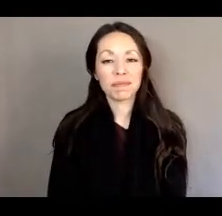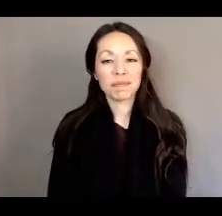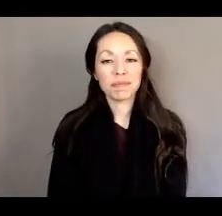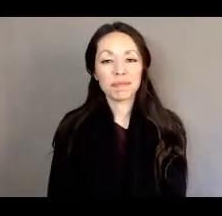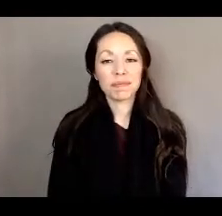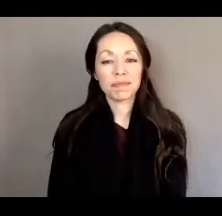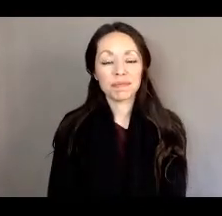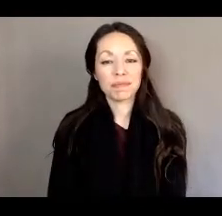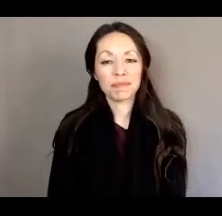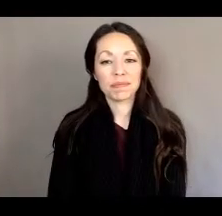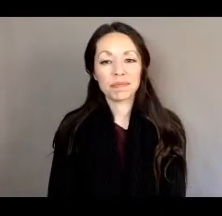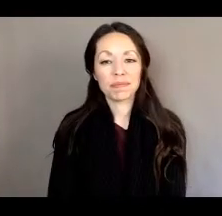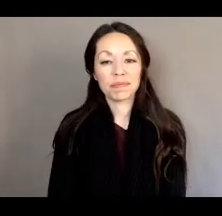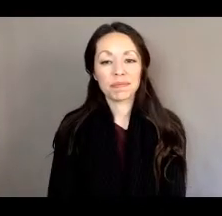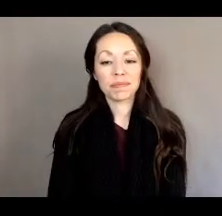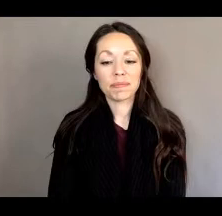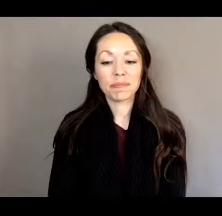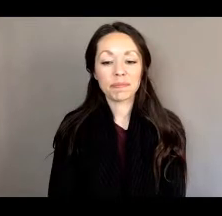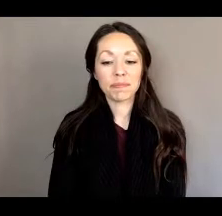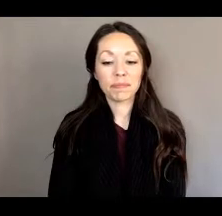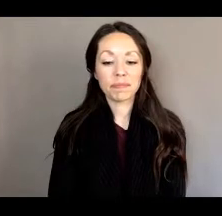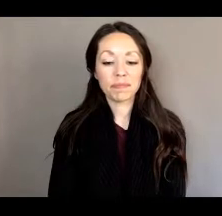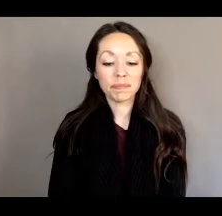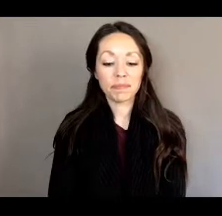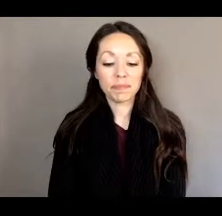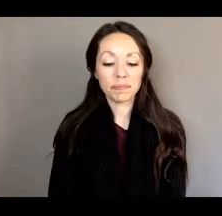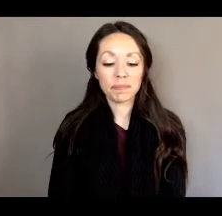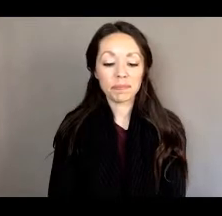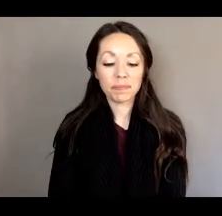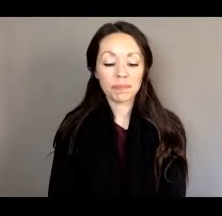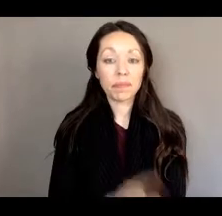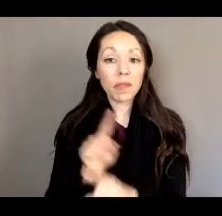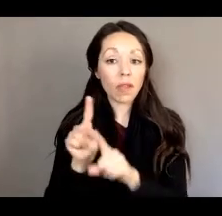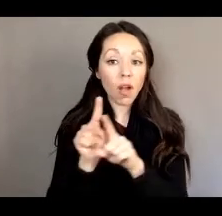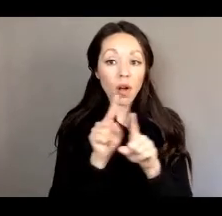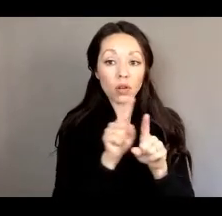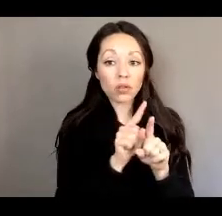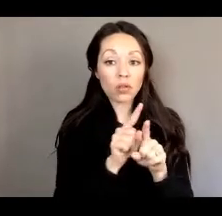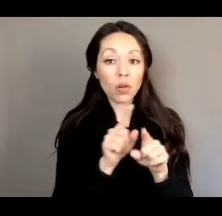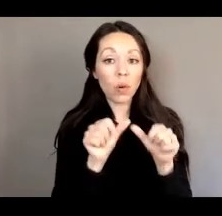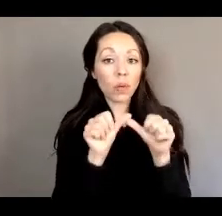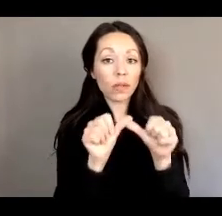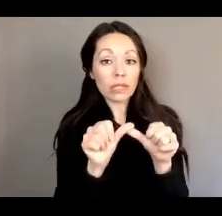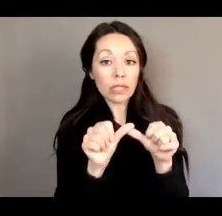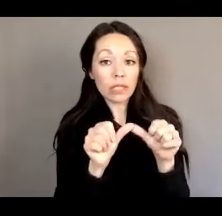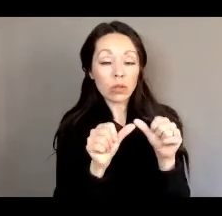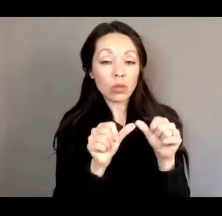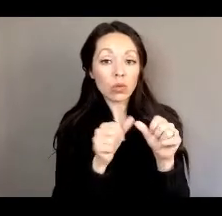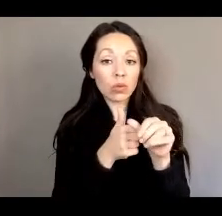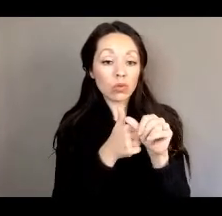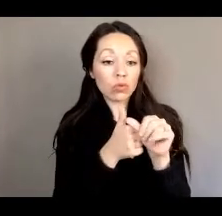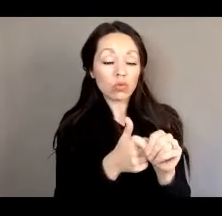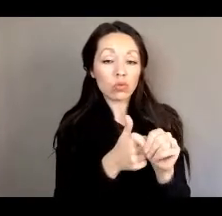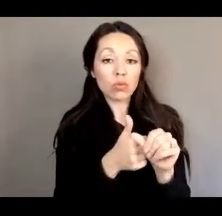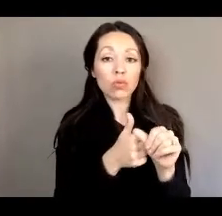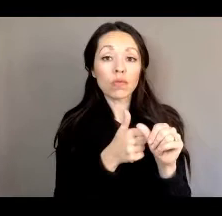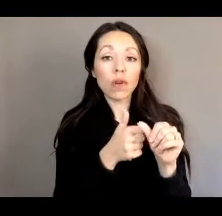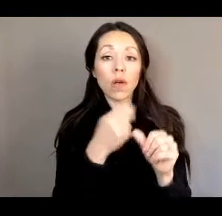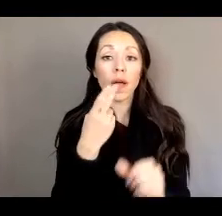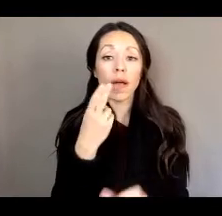Um, also we are continuing to track and support, uh, house bill